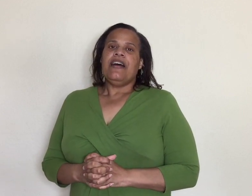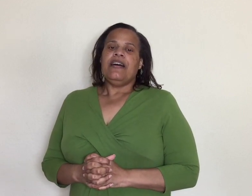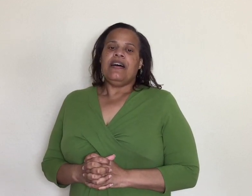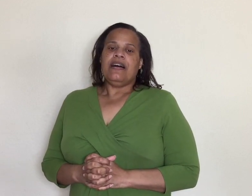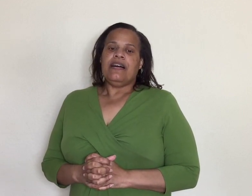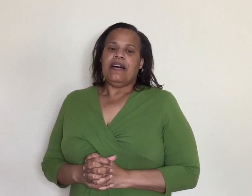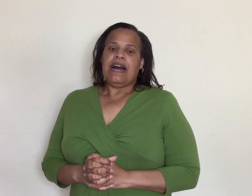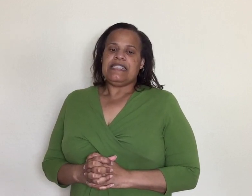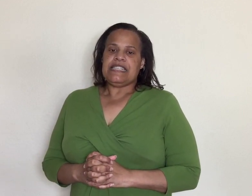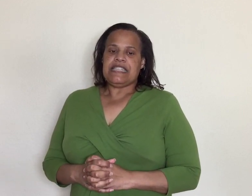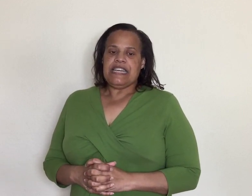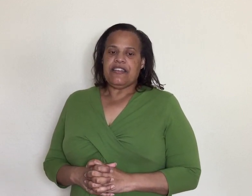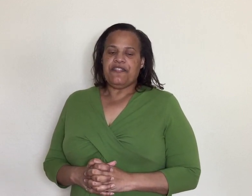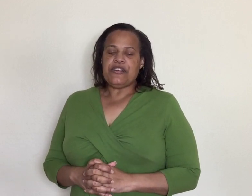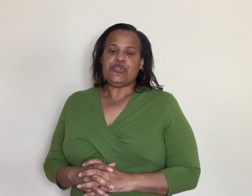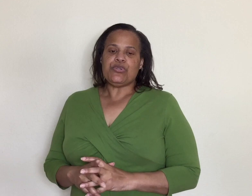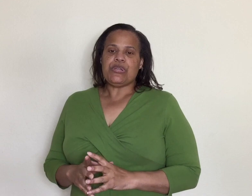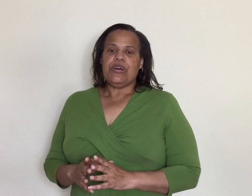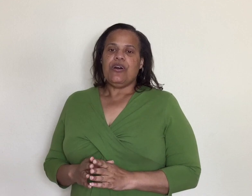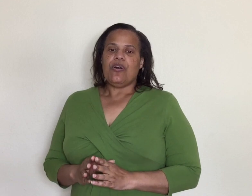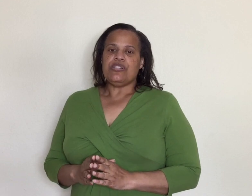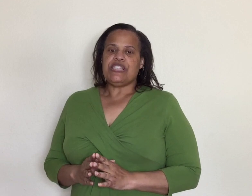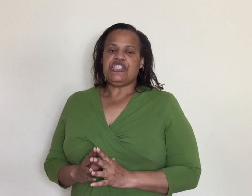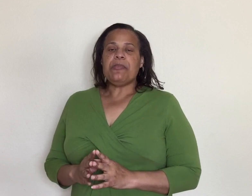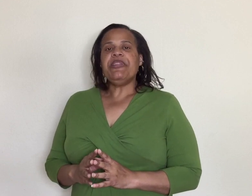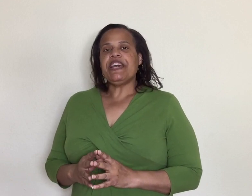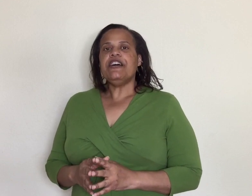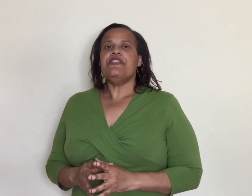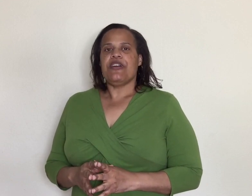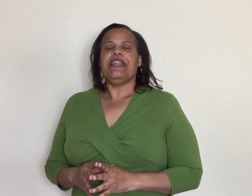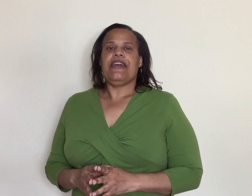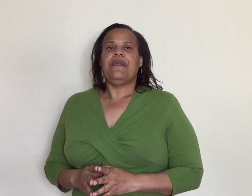and i just think the officials are just jumping the gun right now